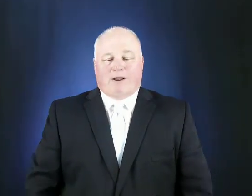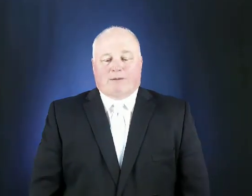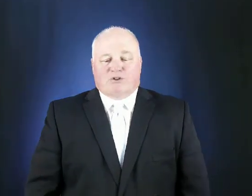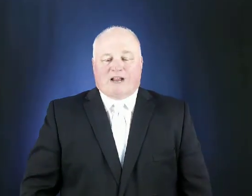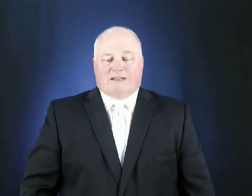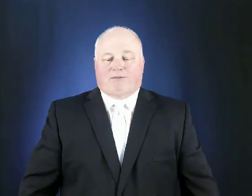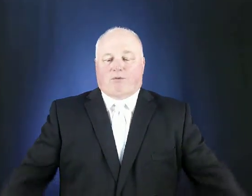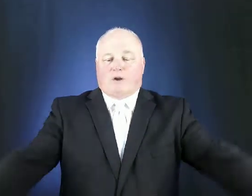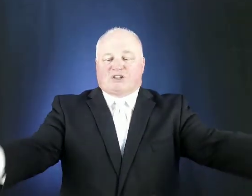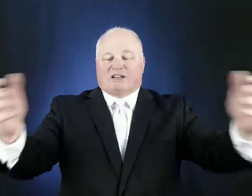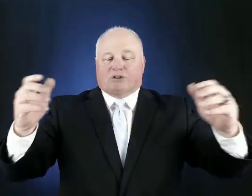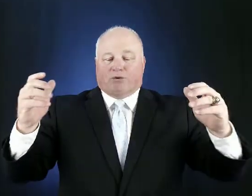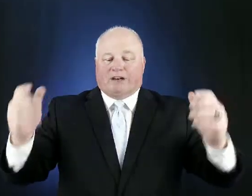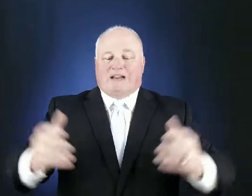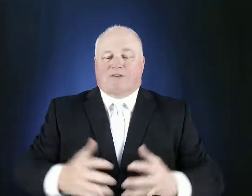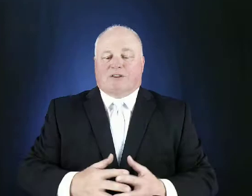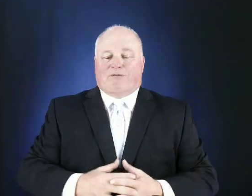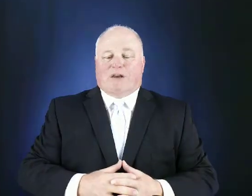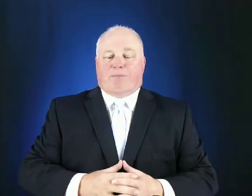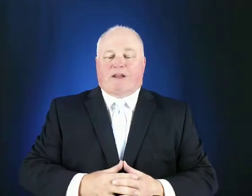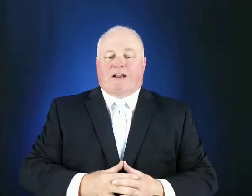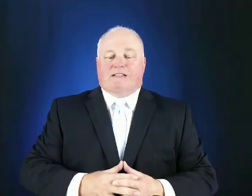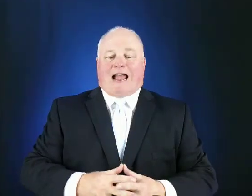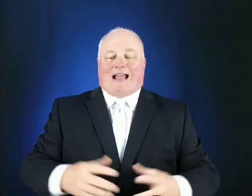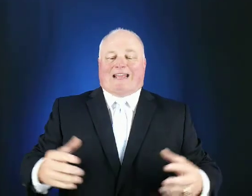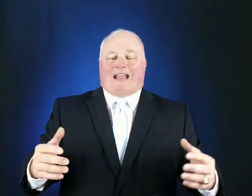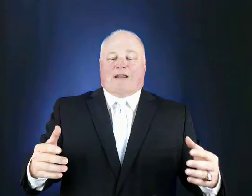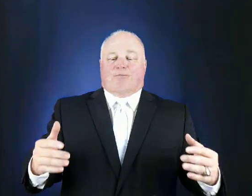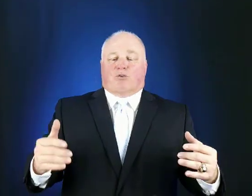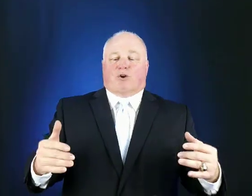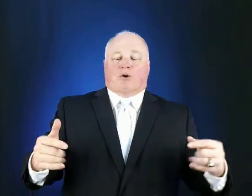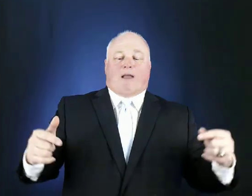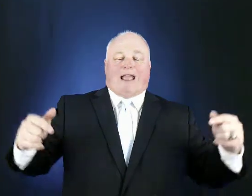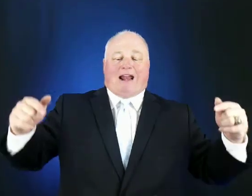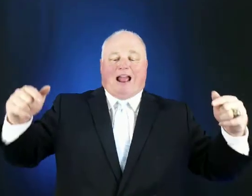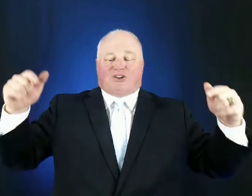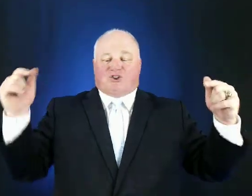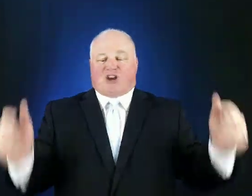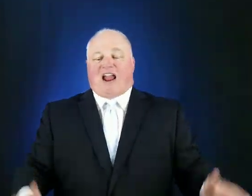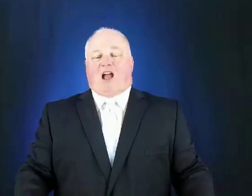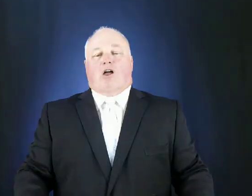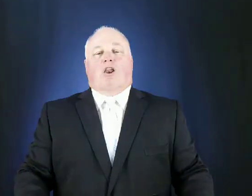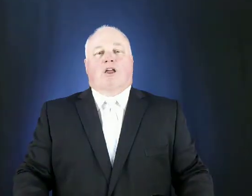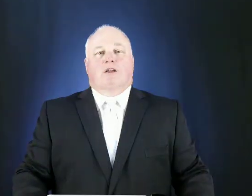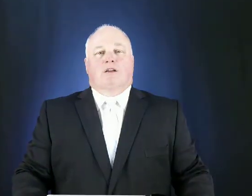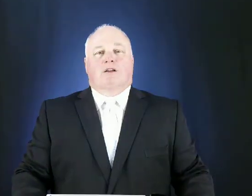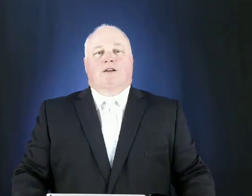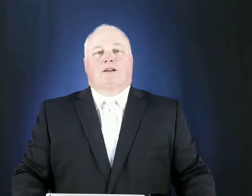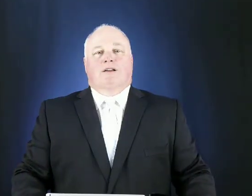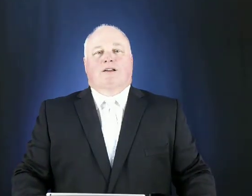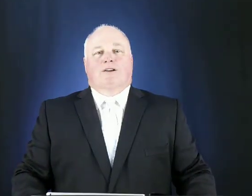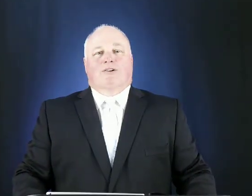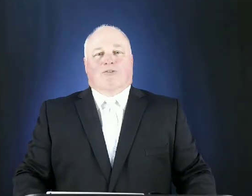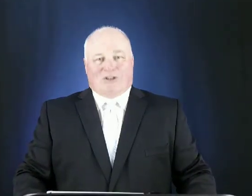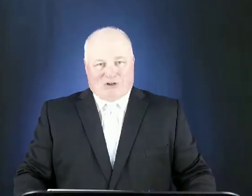objective of which is the relief of the philippines i came through and i shall return